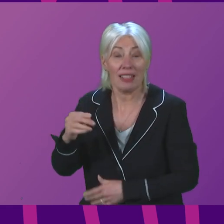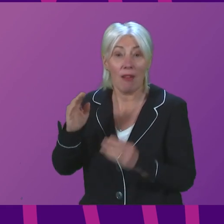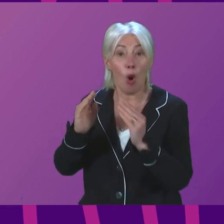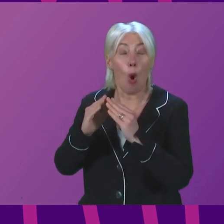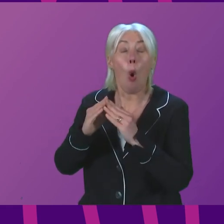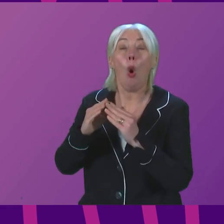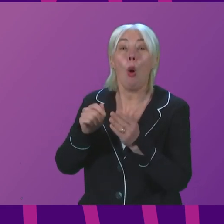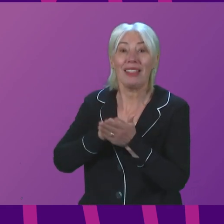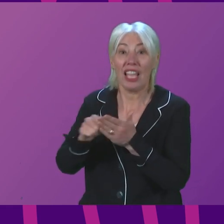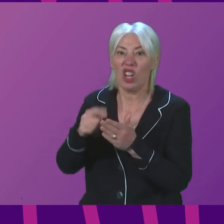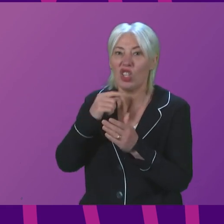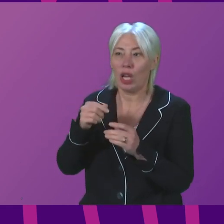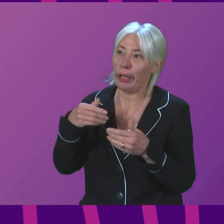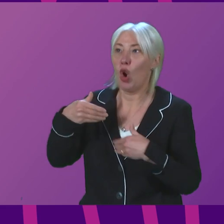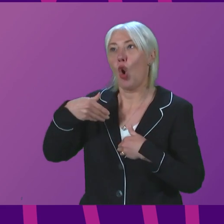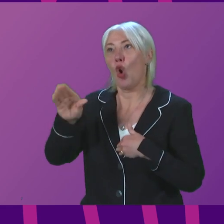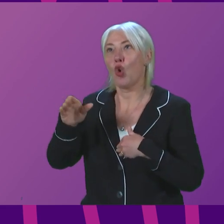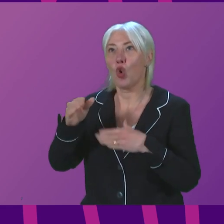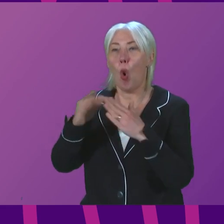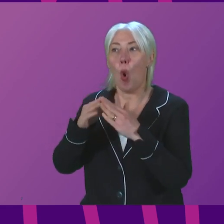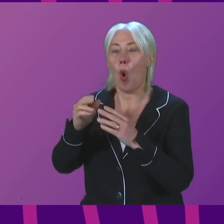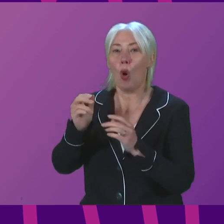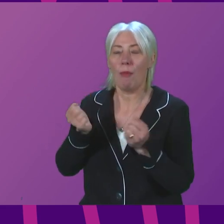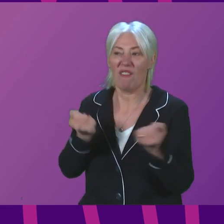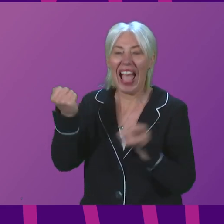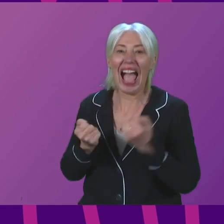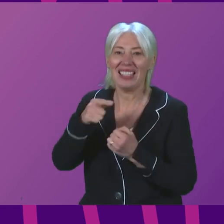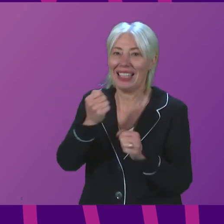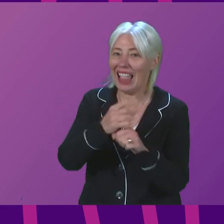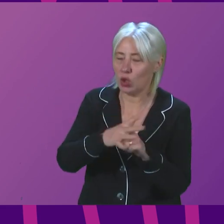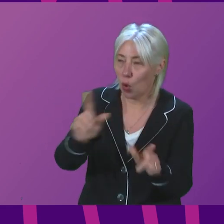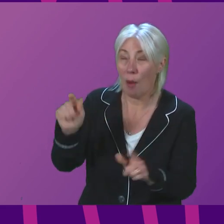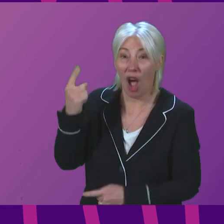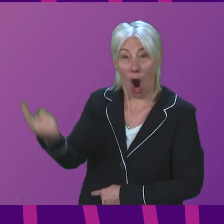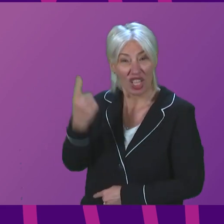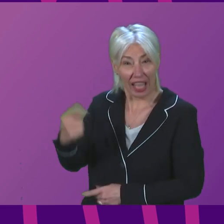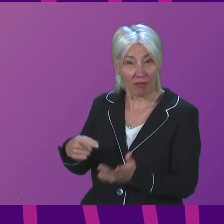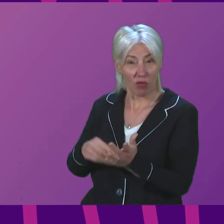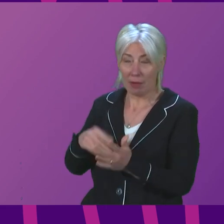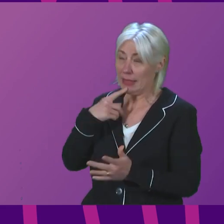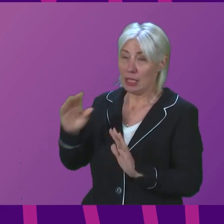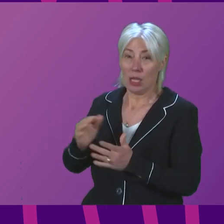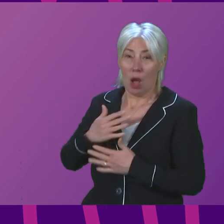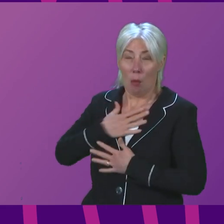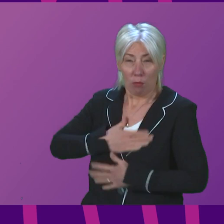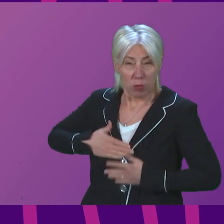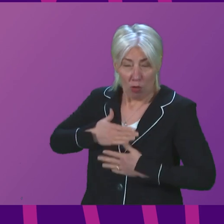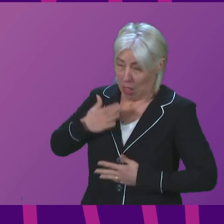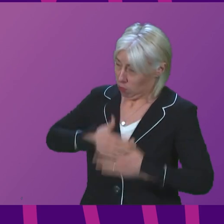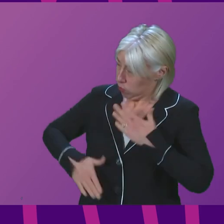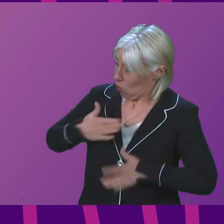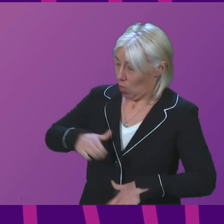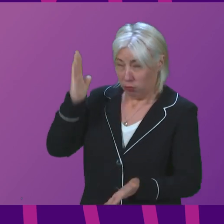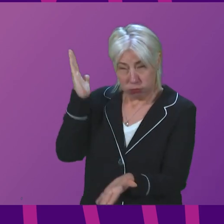go-home vans around Glasgow describe this policy as morally ethically and practically